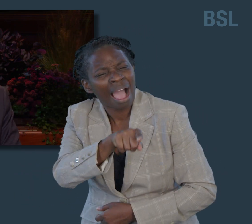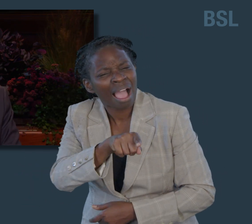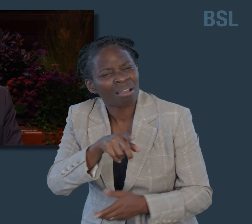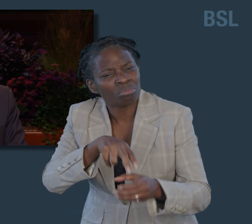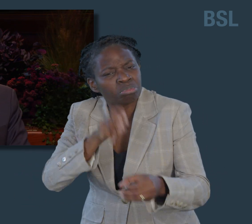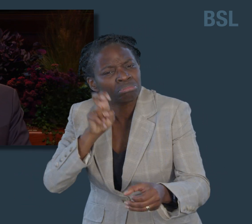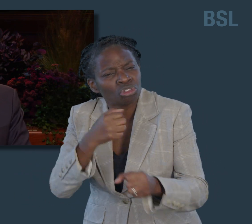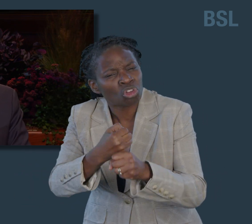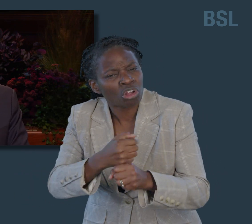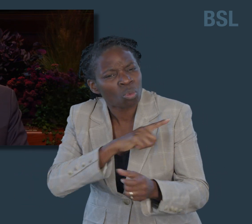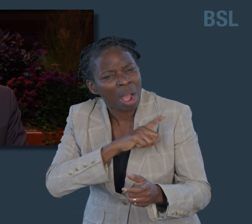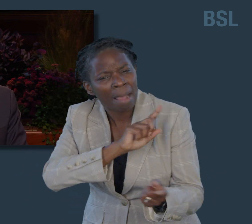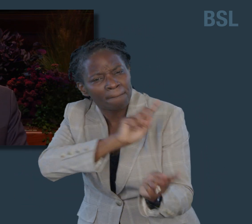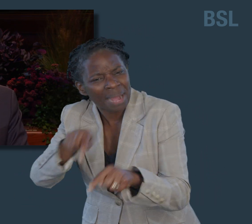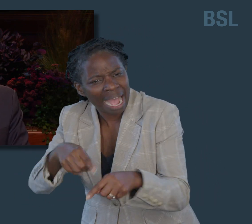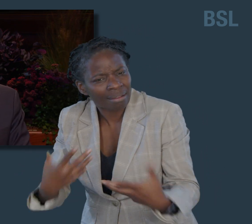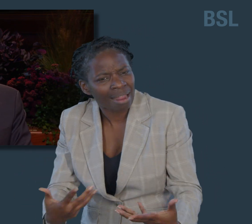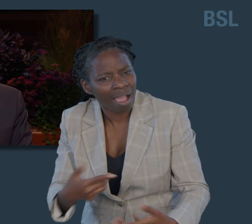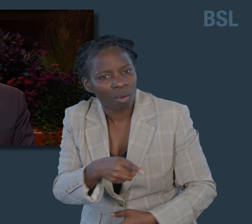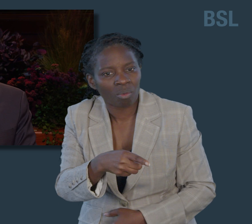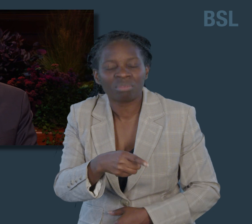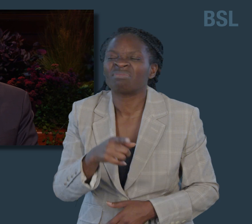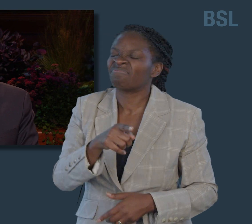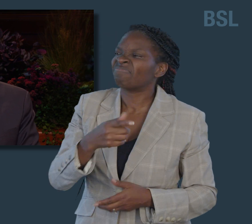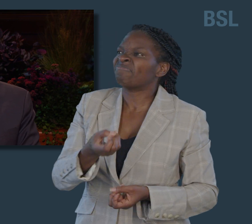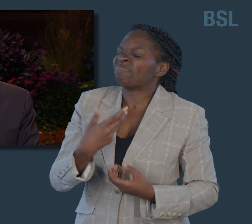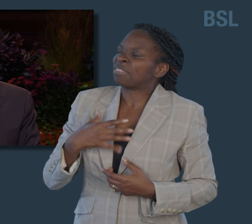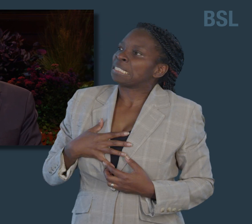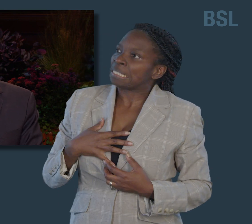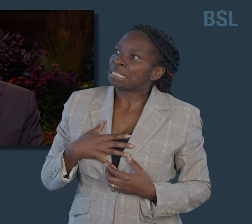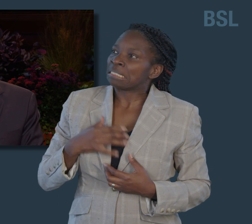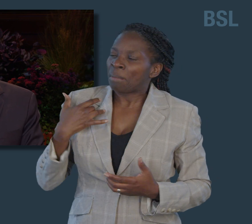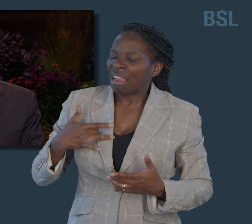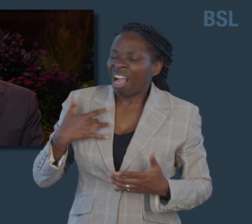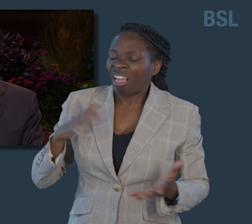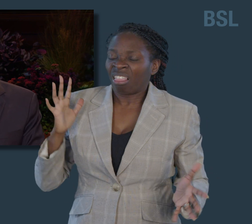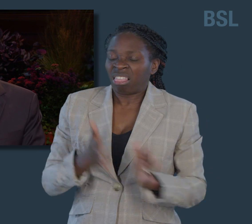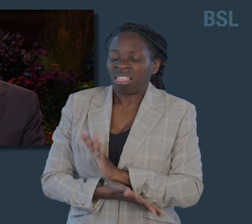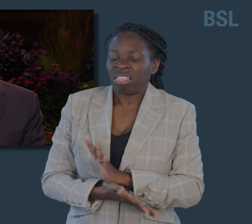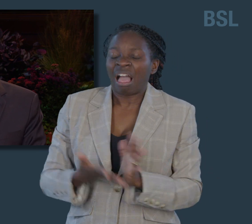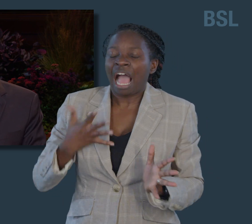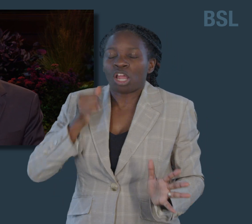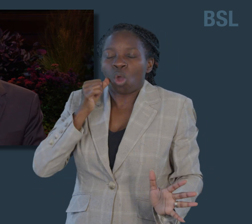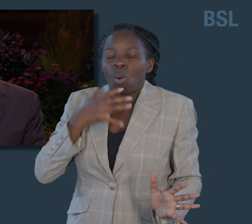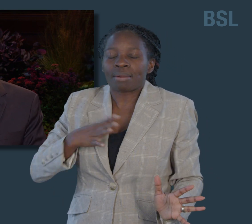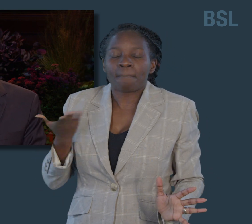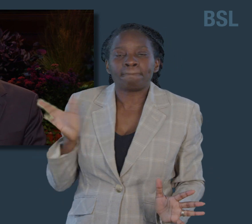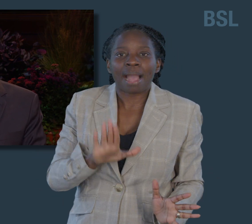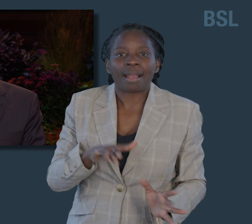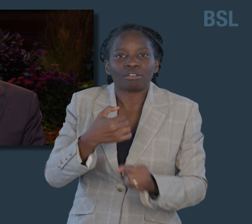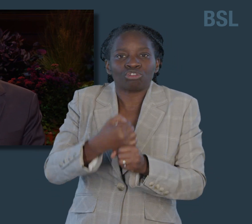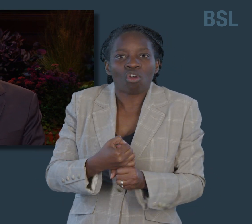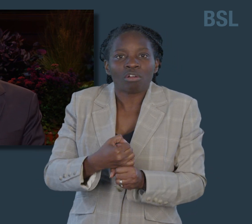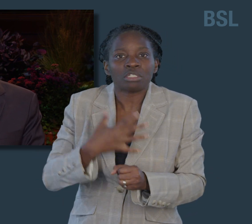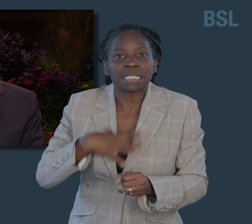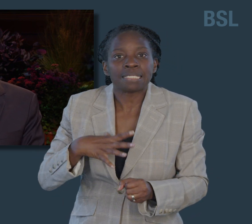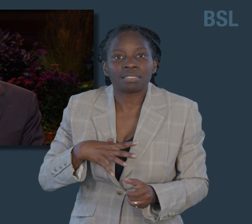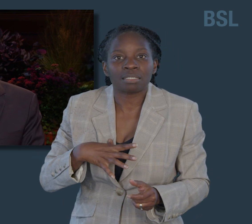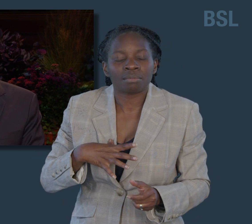said, and I knew where I needed to be. I then asked her what she had learned in her journey. With some emotion,